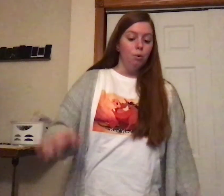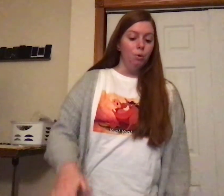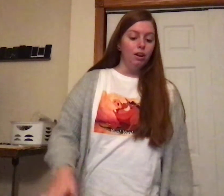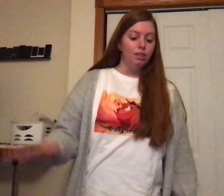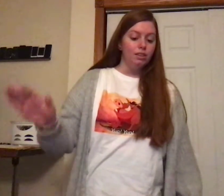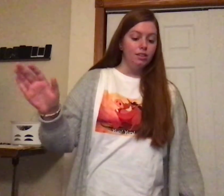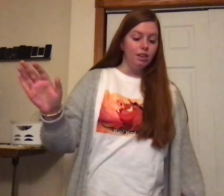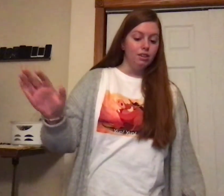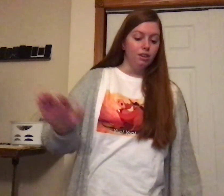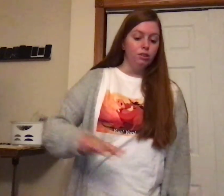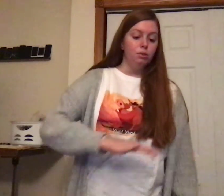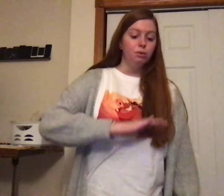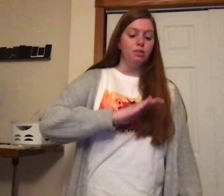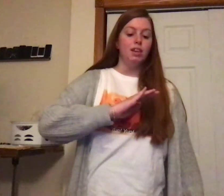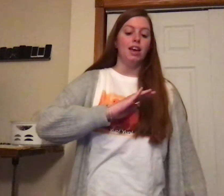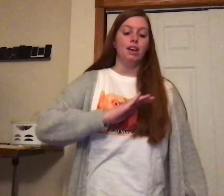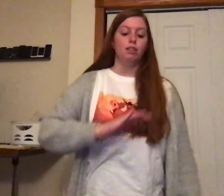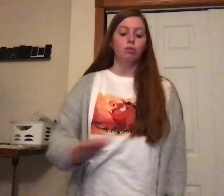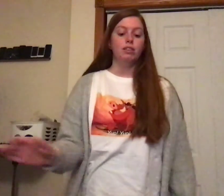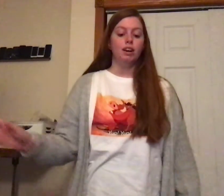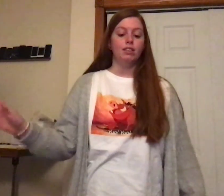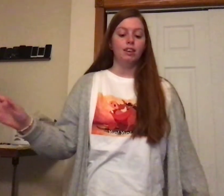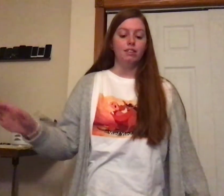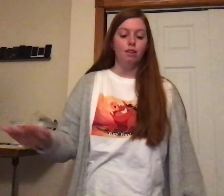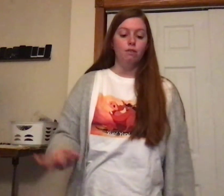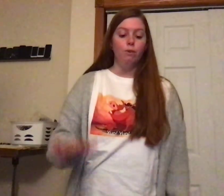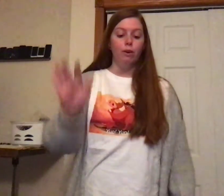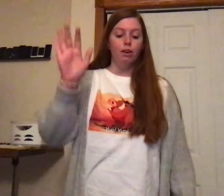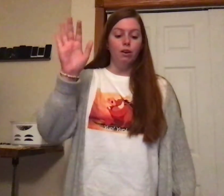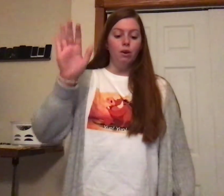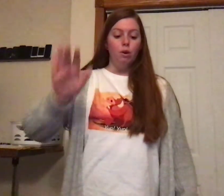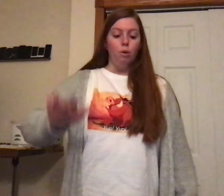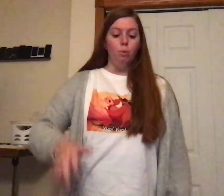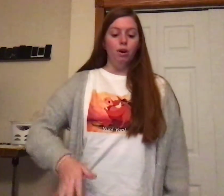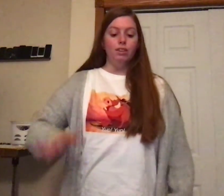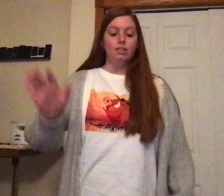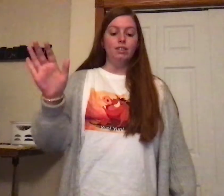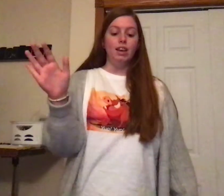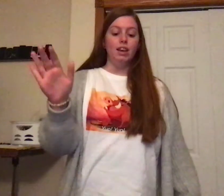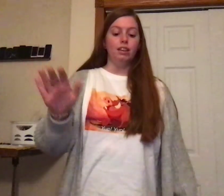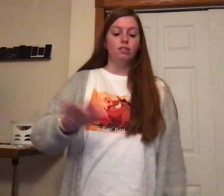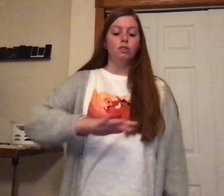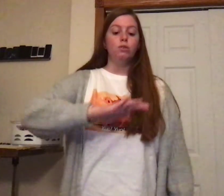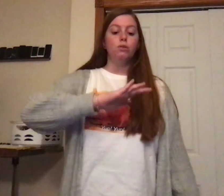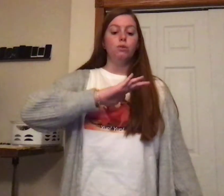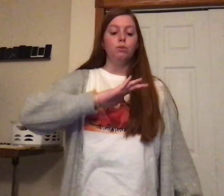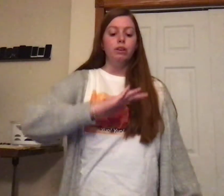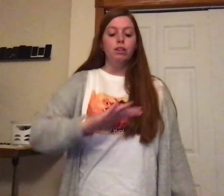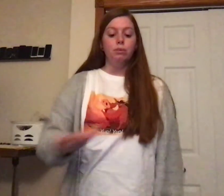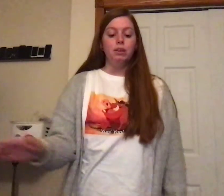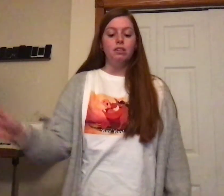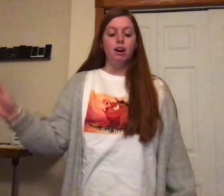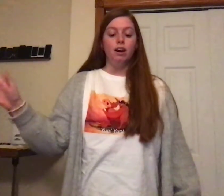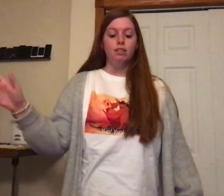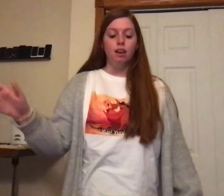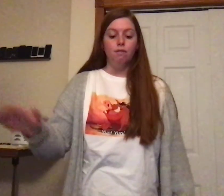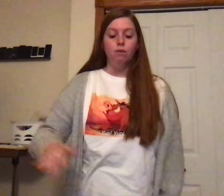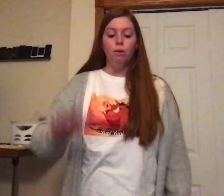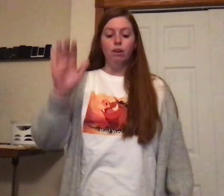1, Ti, Ti, 2, Ti, 3, Ti, Ti, 1, te, 2, 3, ta, ta, 4,